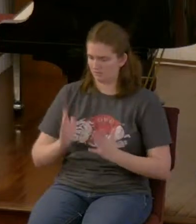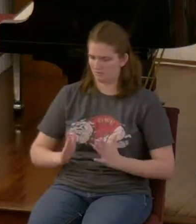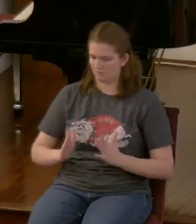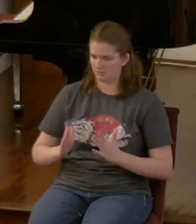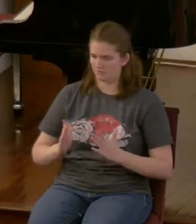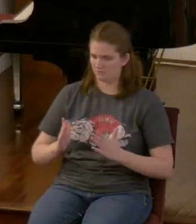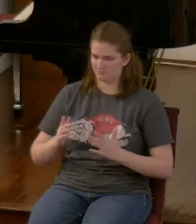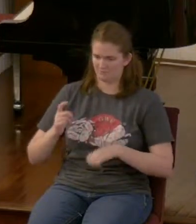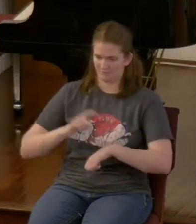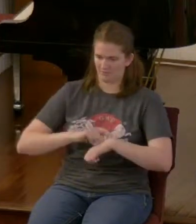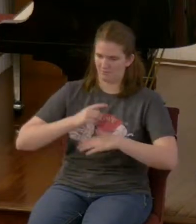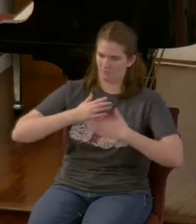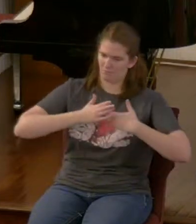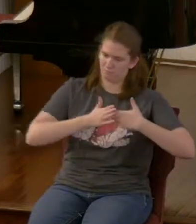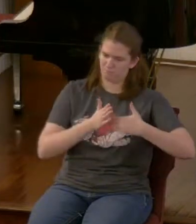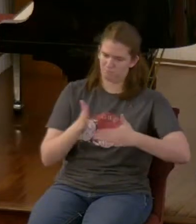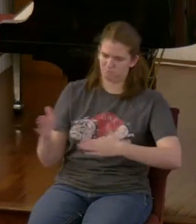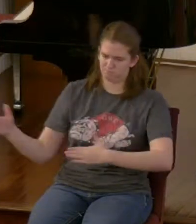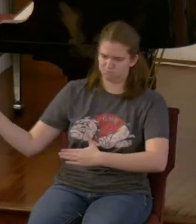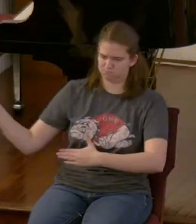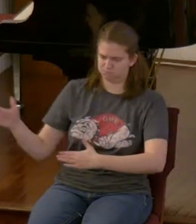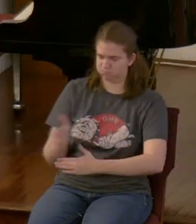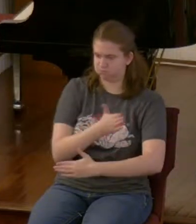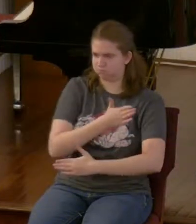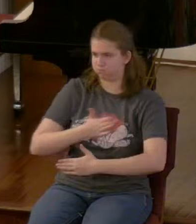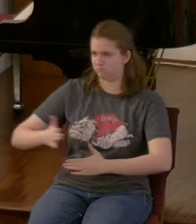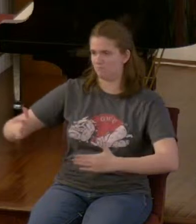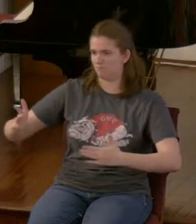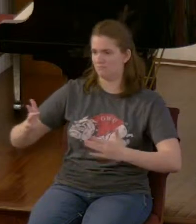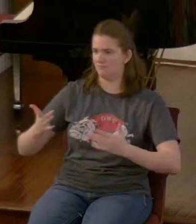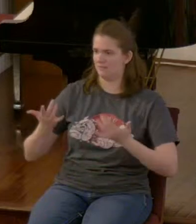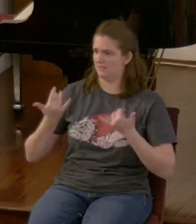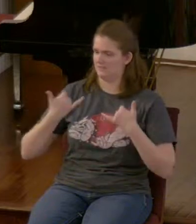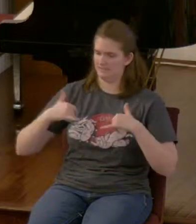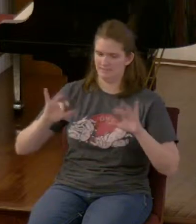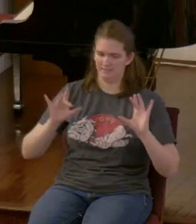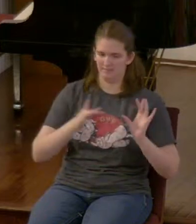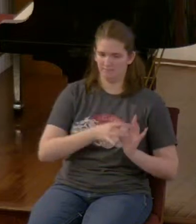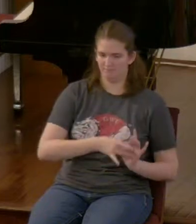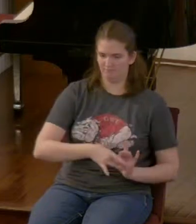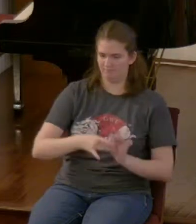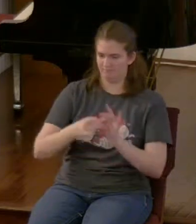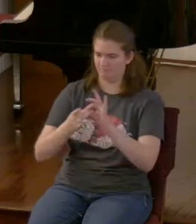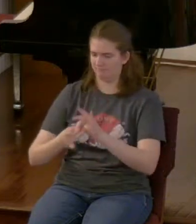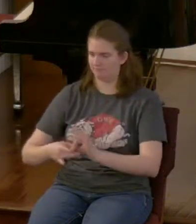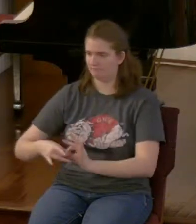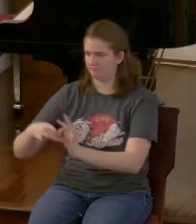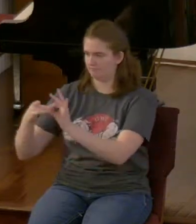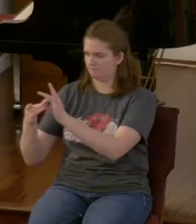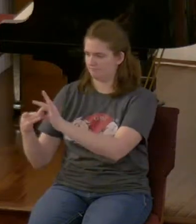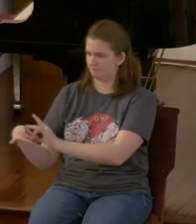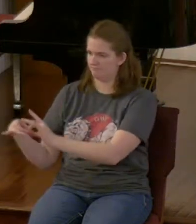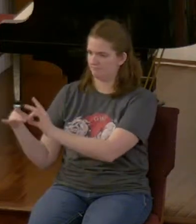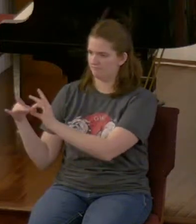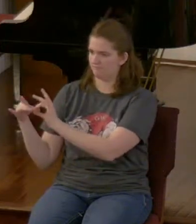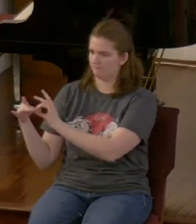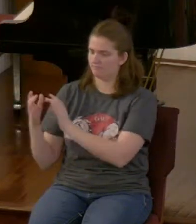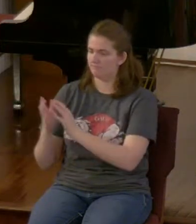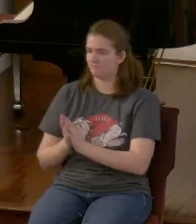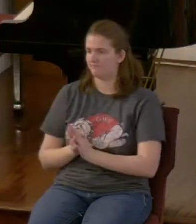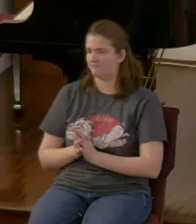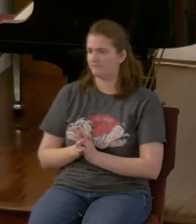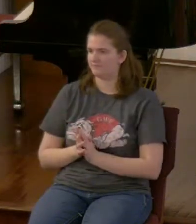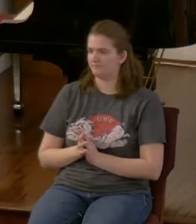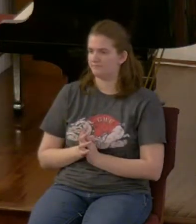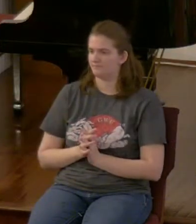unbelievable and it fit together as Forrest Gump would say like peas and carrots a hand in